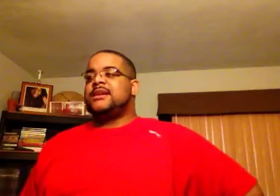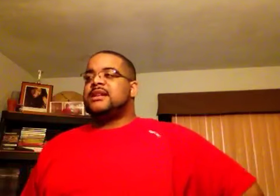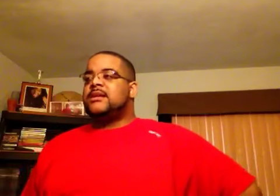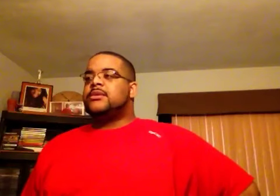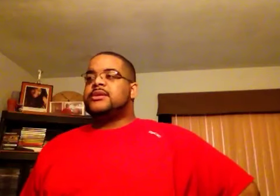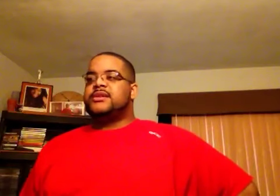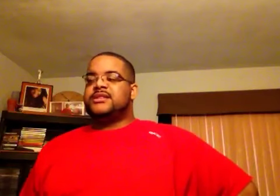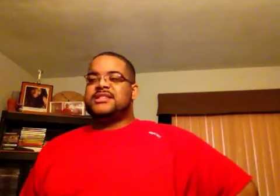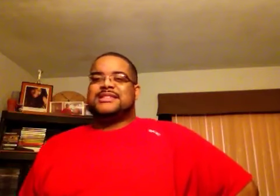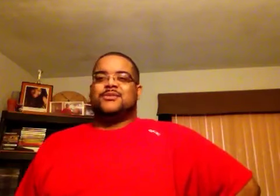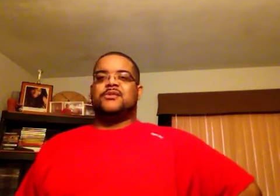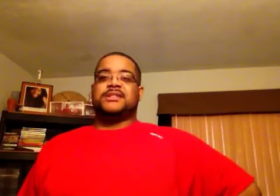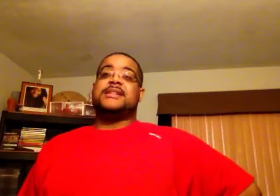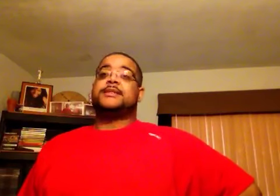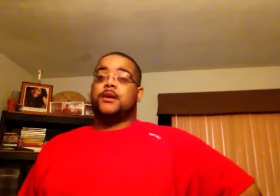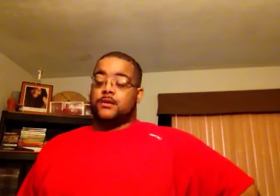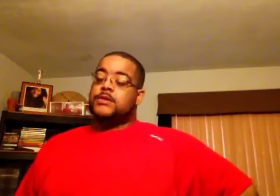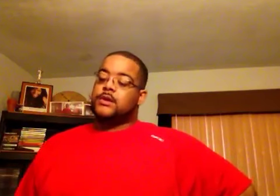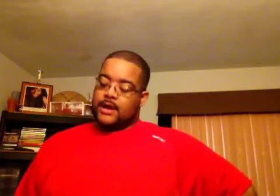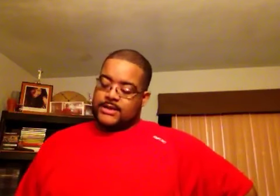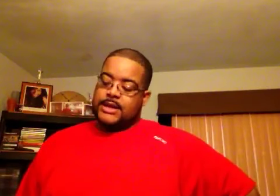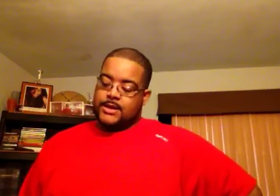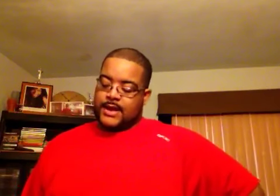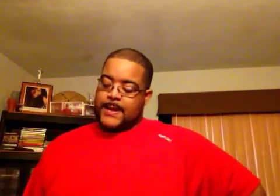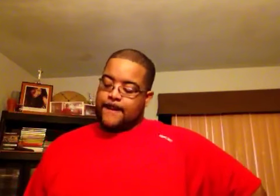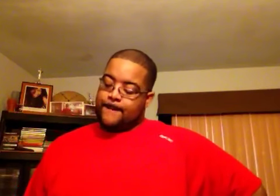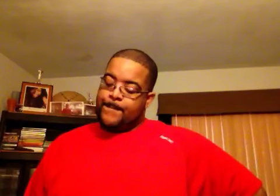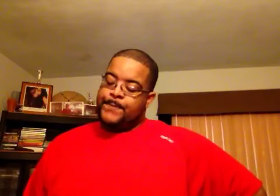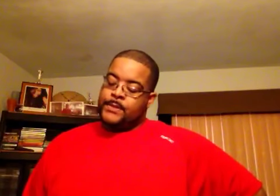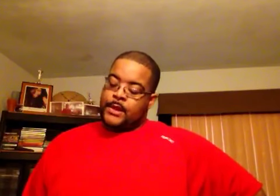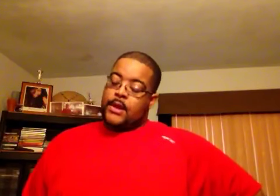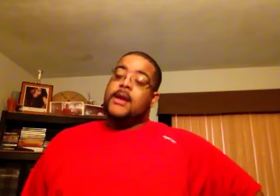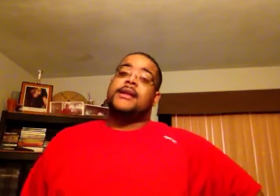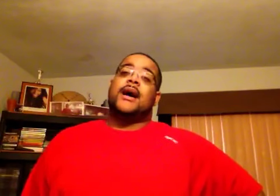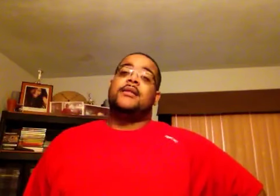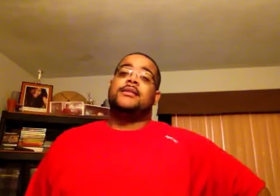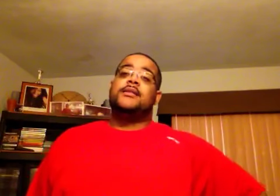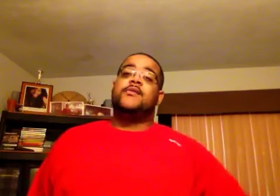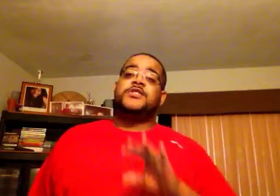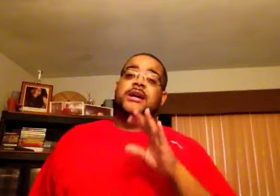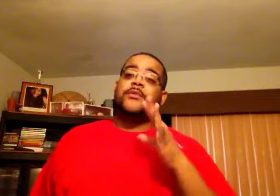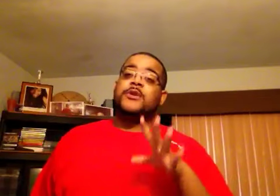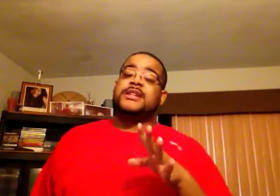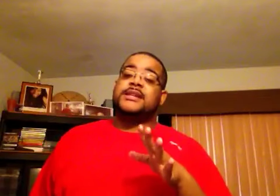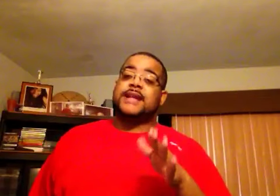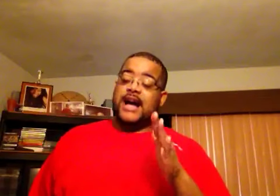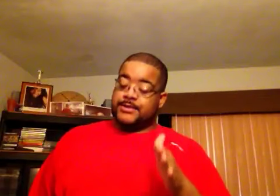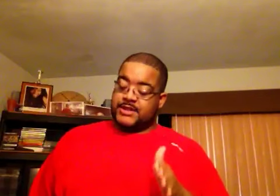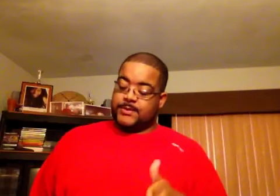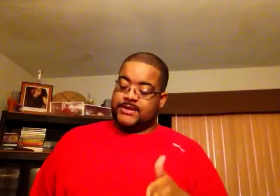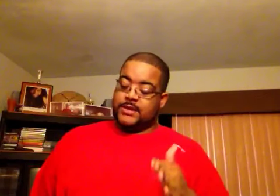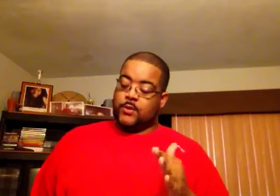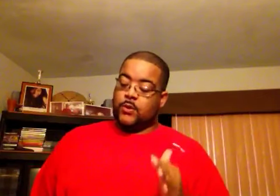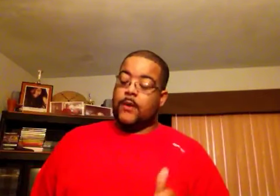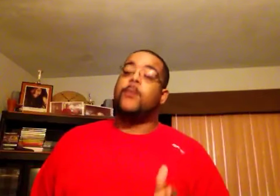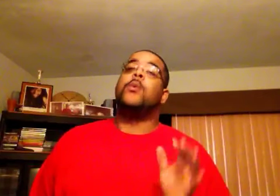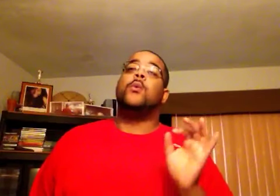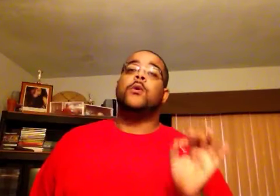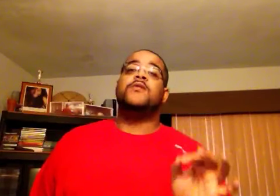the club, or you could just group to that song, so I can tell you that. Now, track number 14 is options, but it's the Wolf